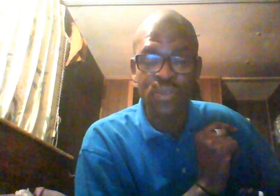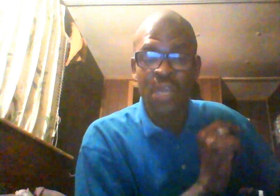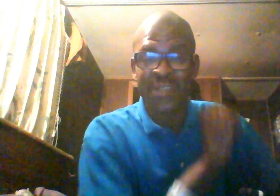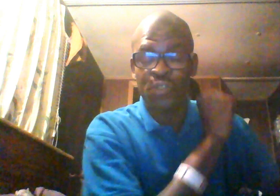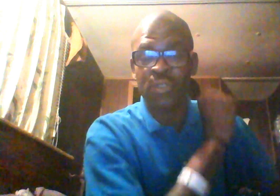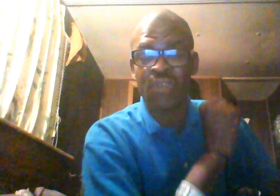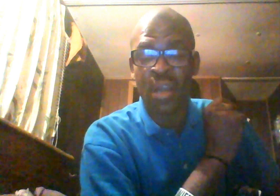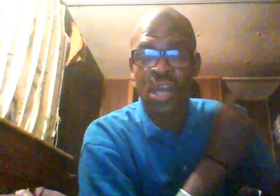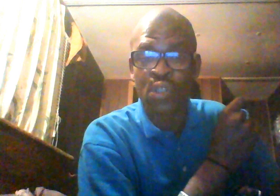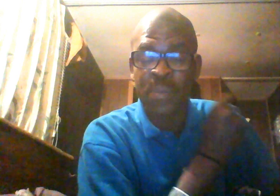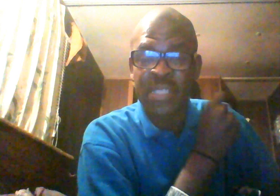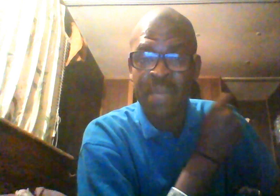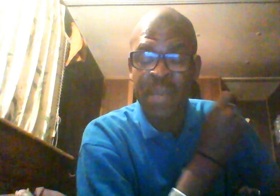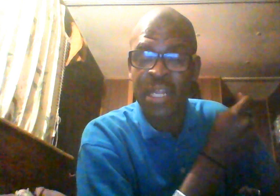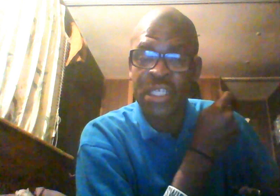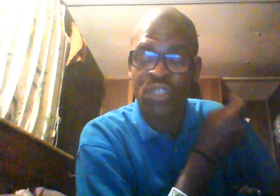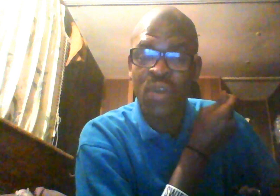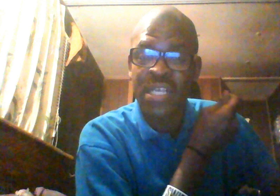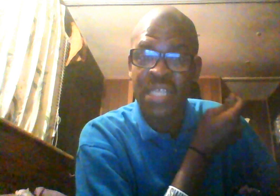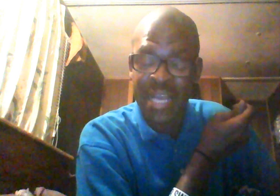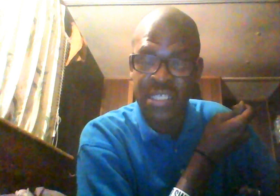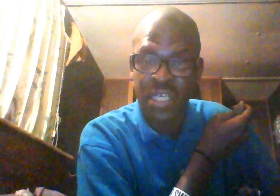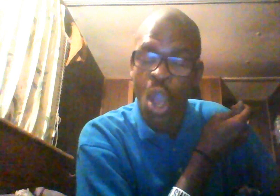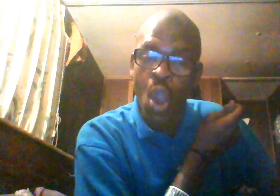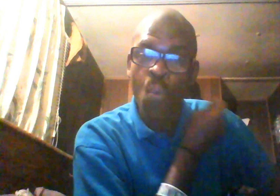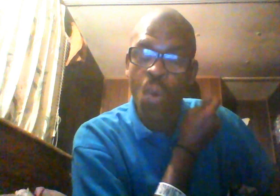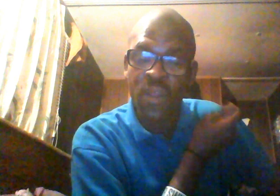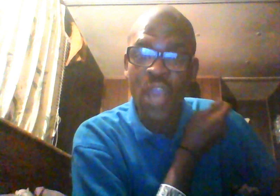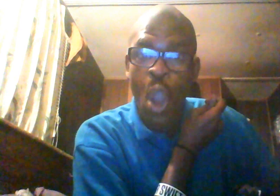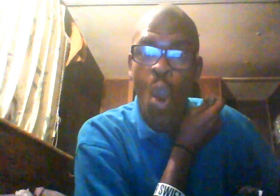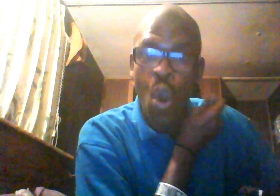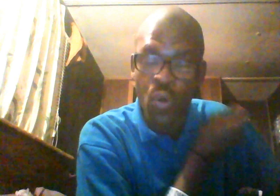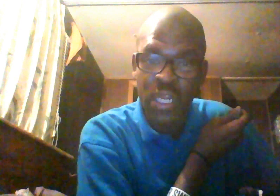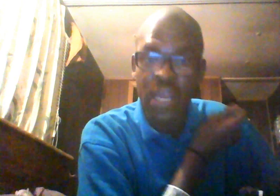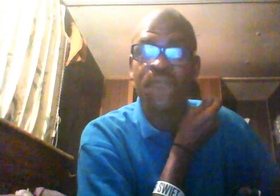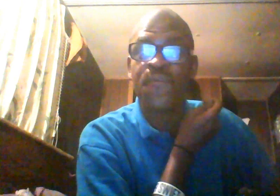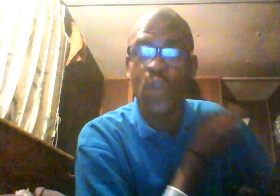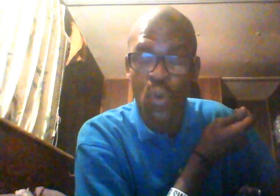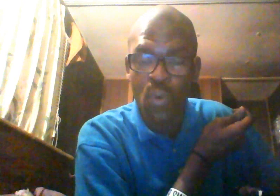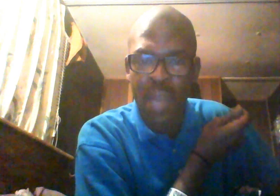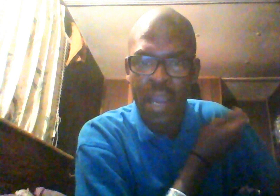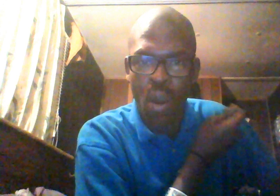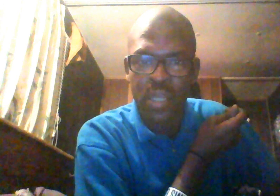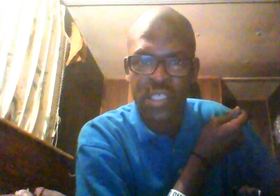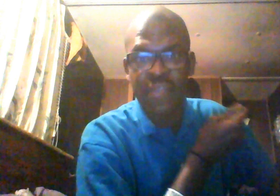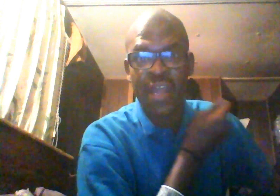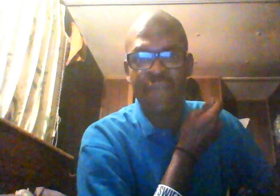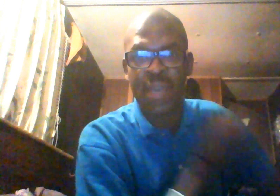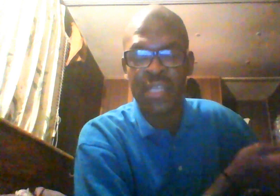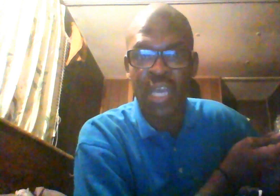that you could try to conjure up a dead man and destroy his legacy, one of the only few black artists that have maintained